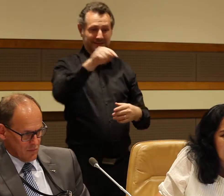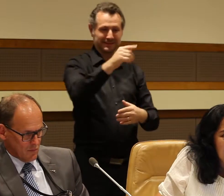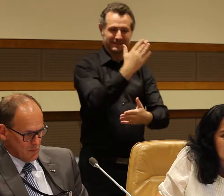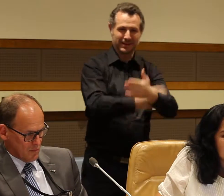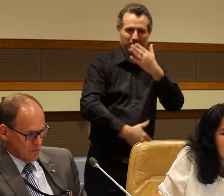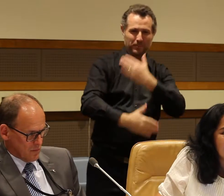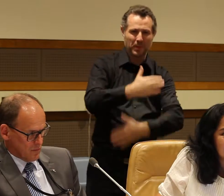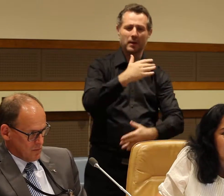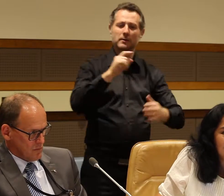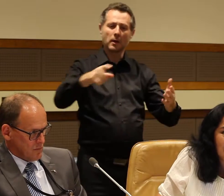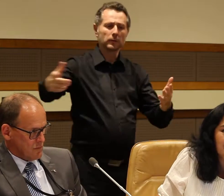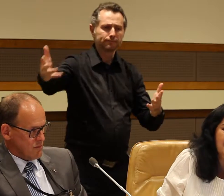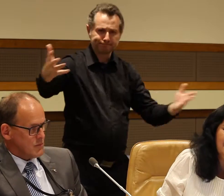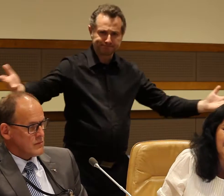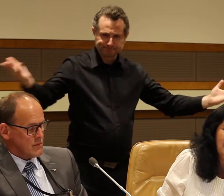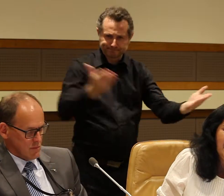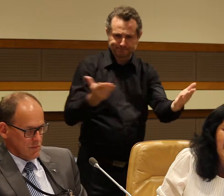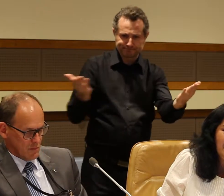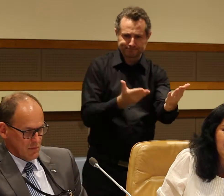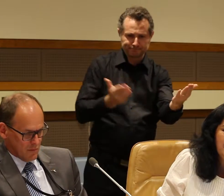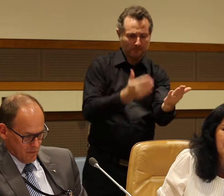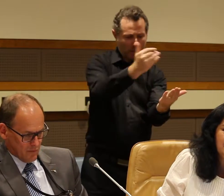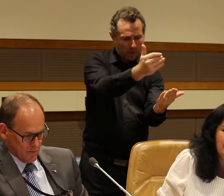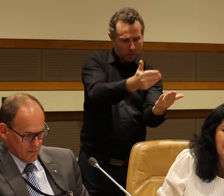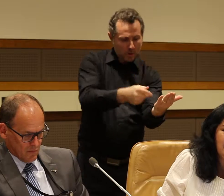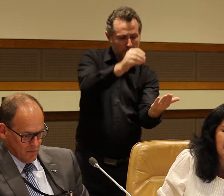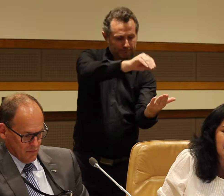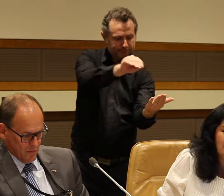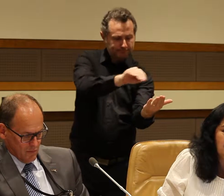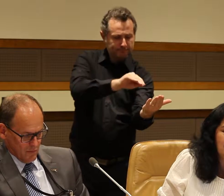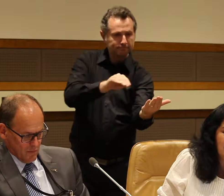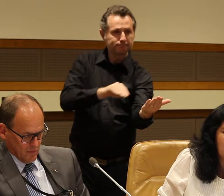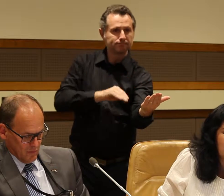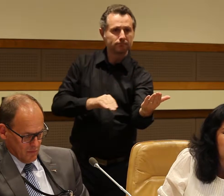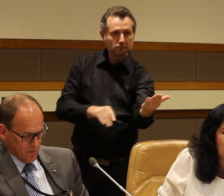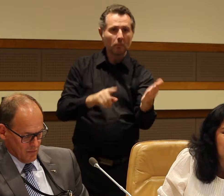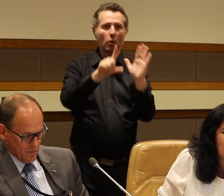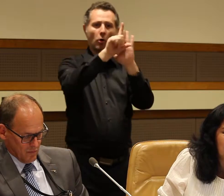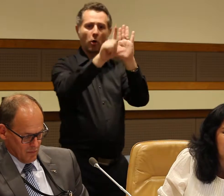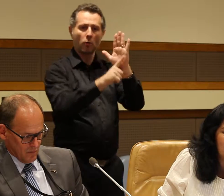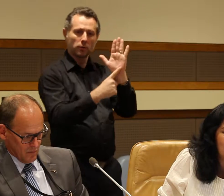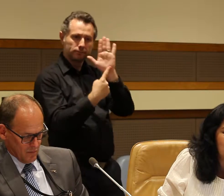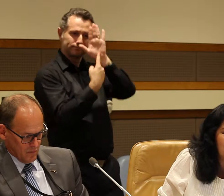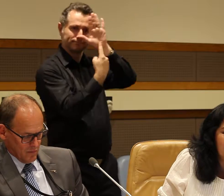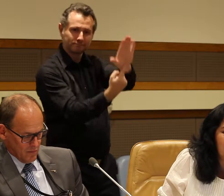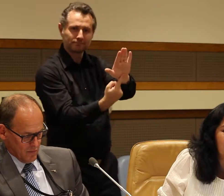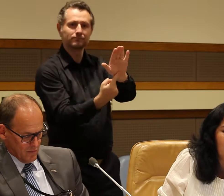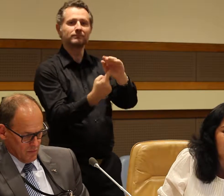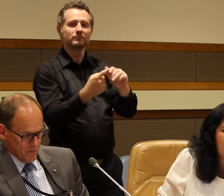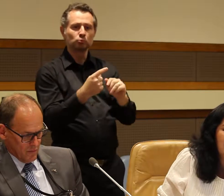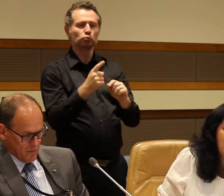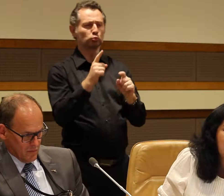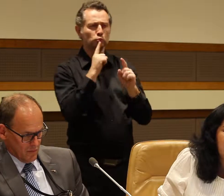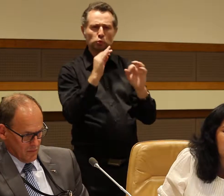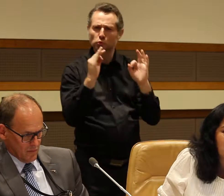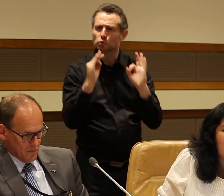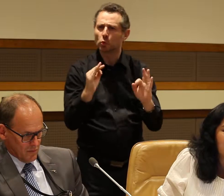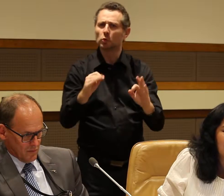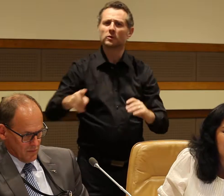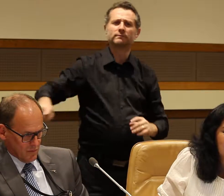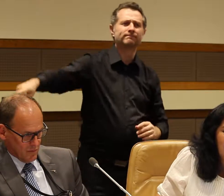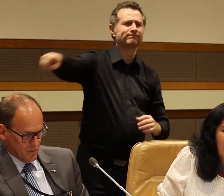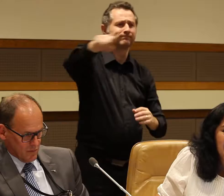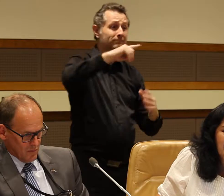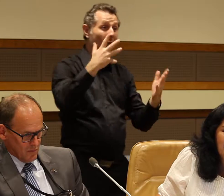Disability Act based on CRPD. And we make sure that the interests of a with psychosocial disability to be involved in that